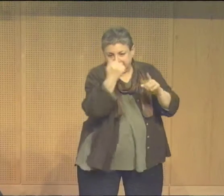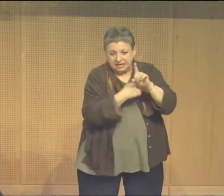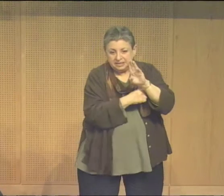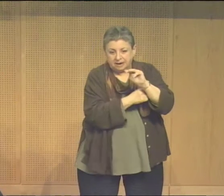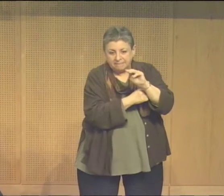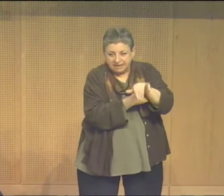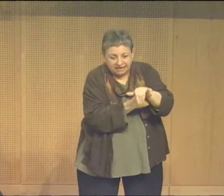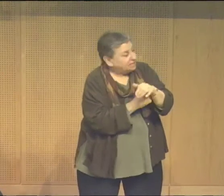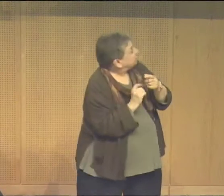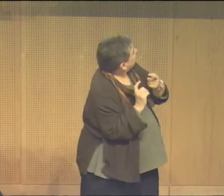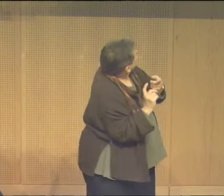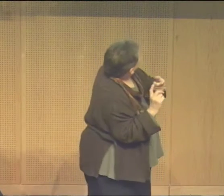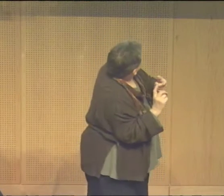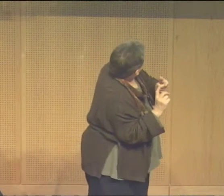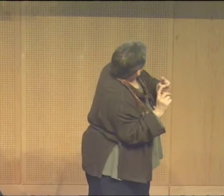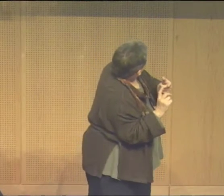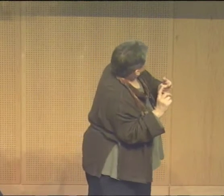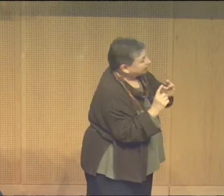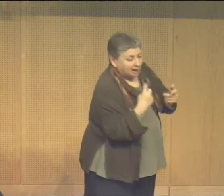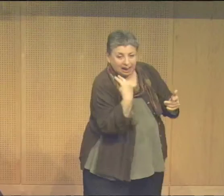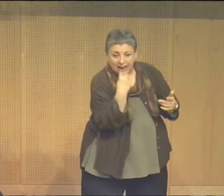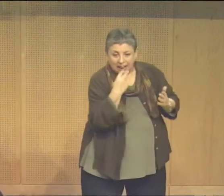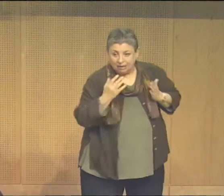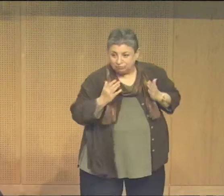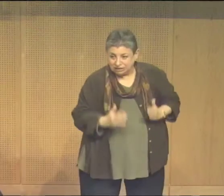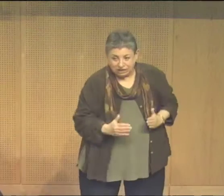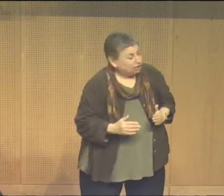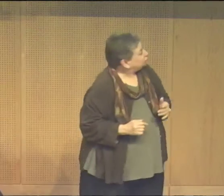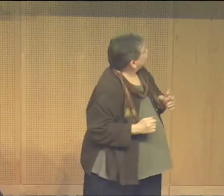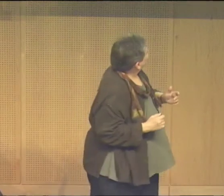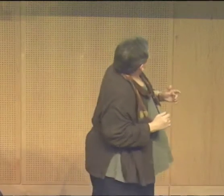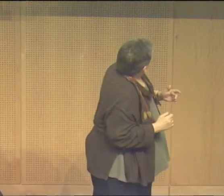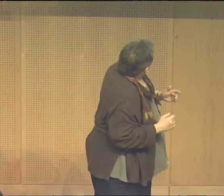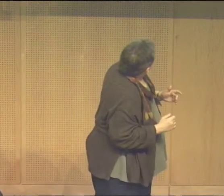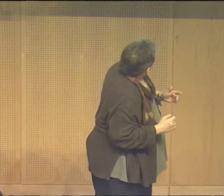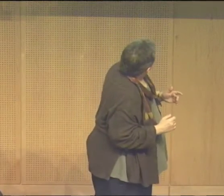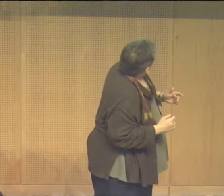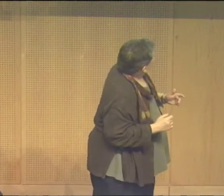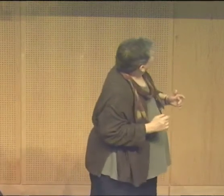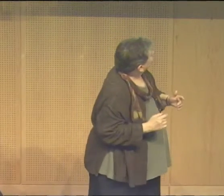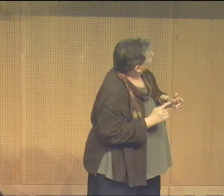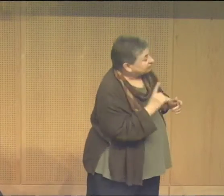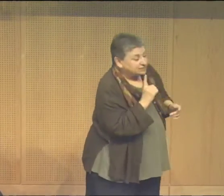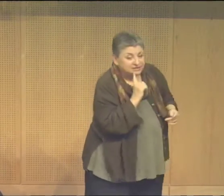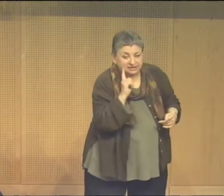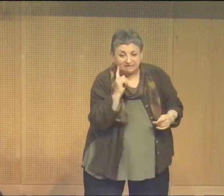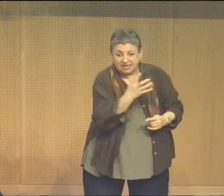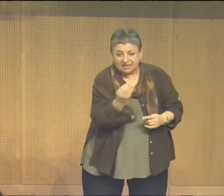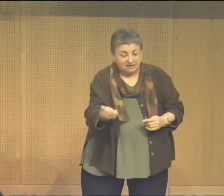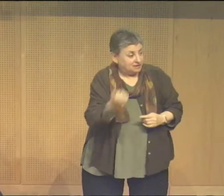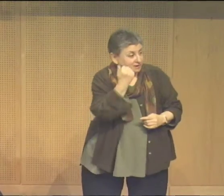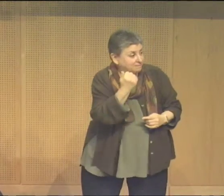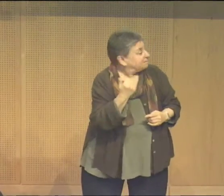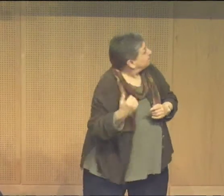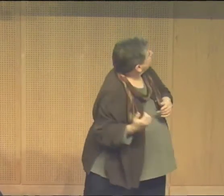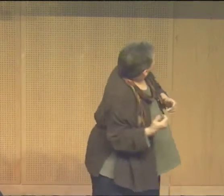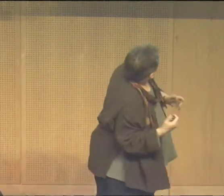but some of them are dummy lip reader I see deaf and dumb deaf and dumb